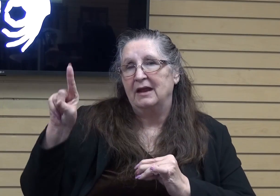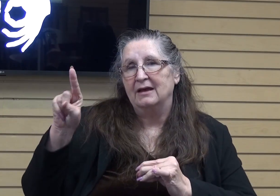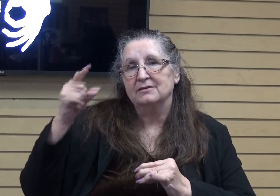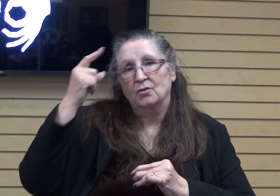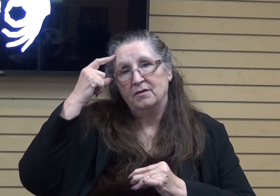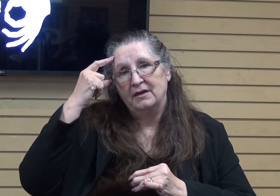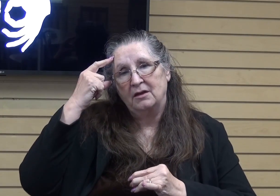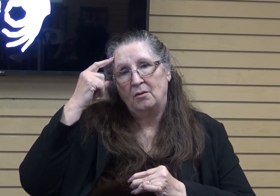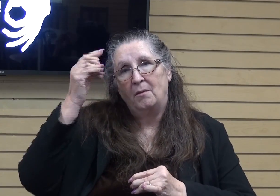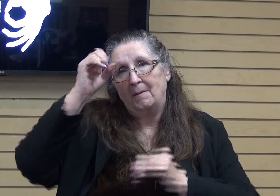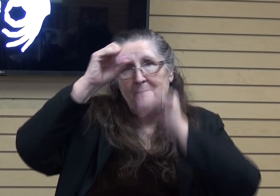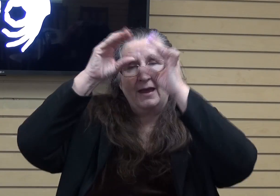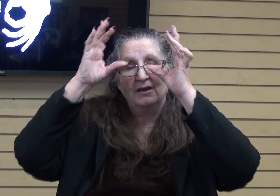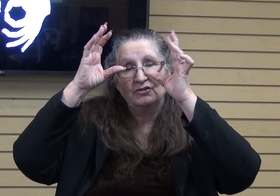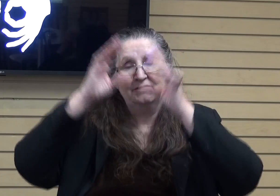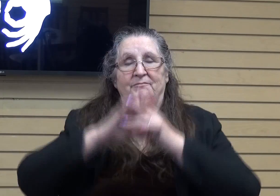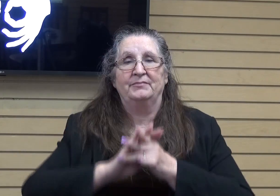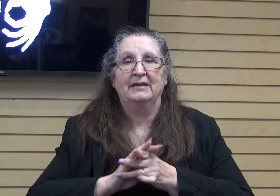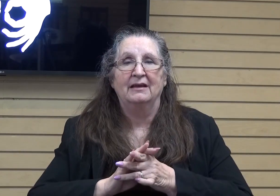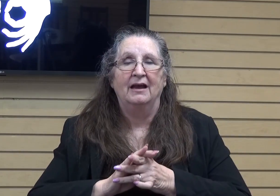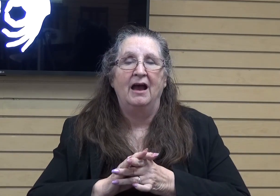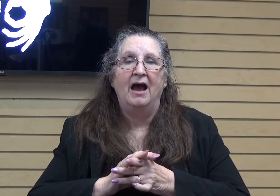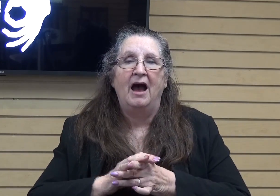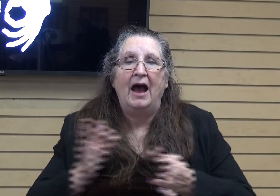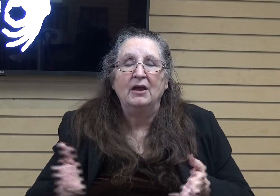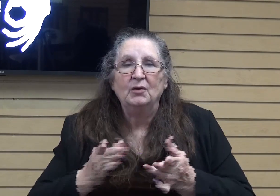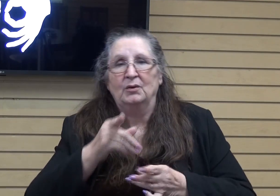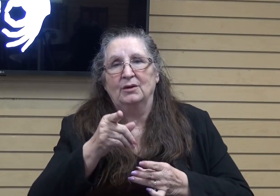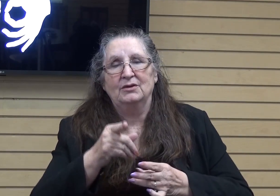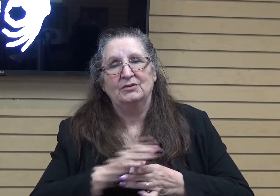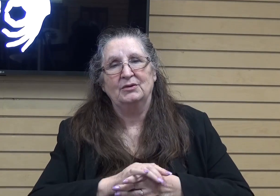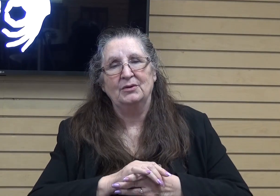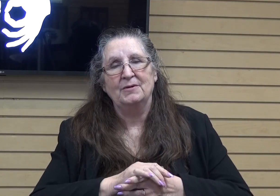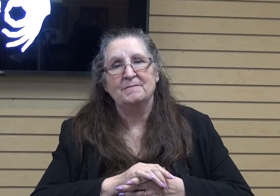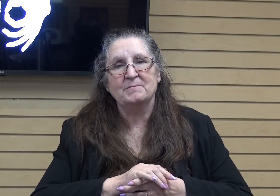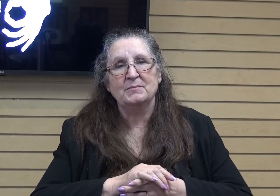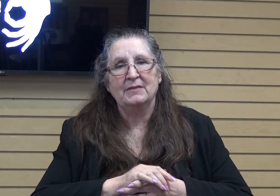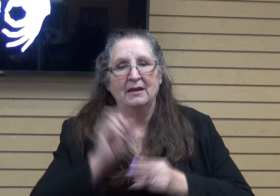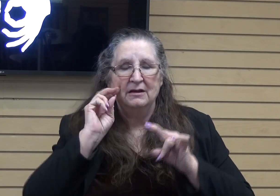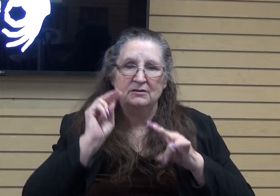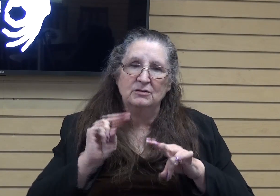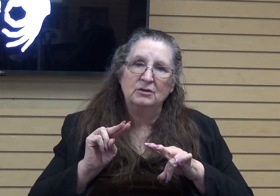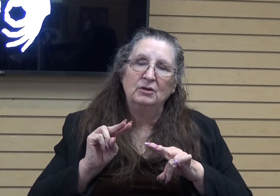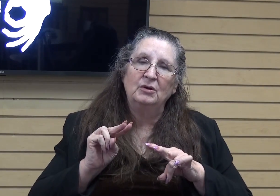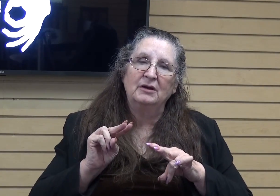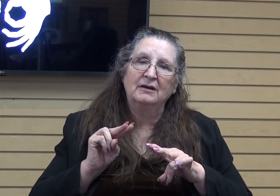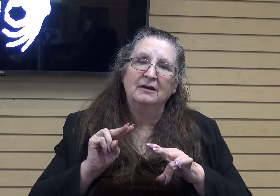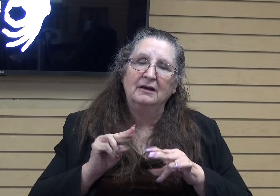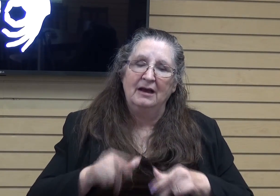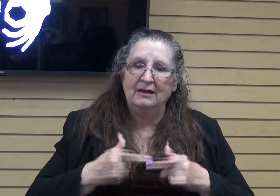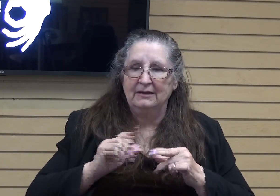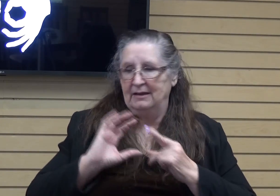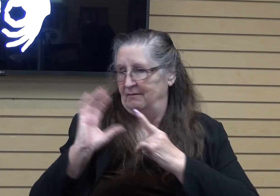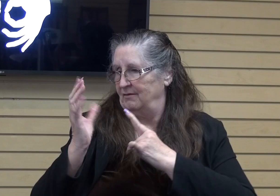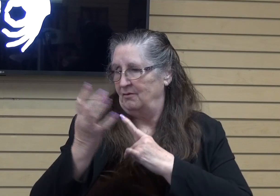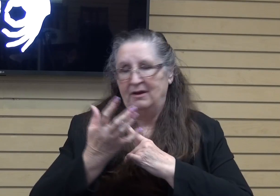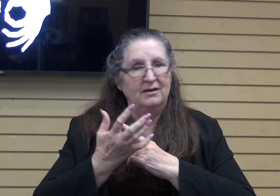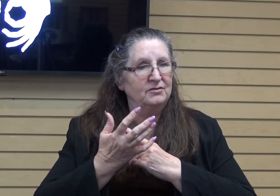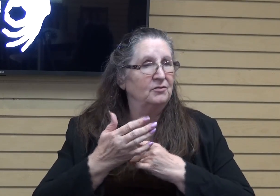think or imagine. And so I just, I encourage you guys to just kind of take a look at life around you in whatever situation,